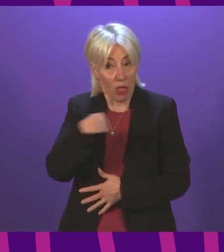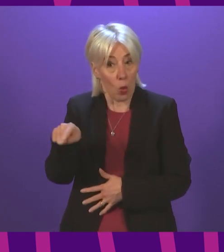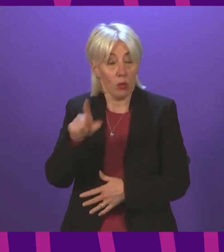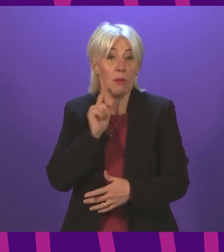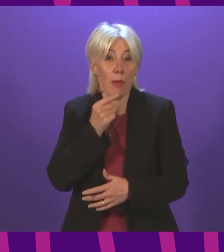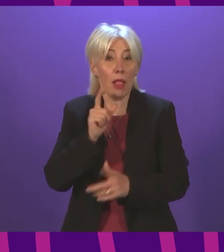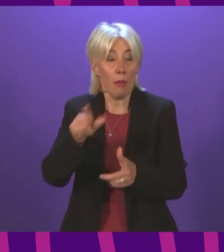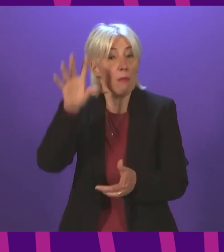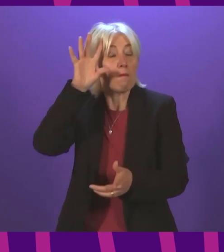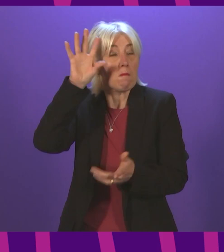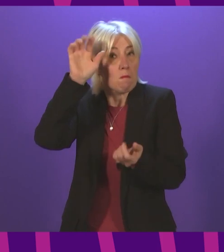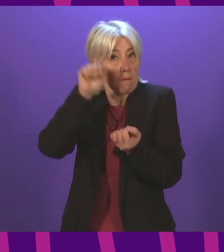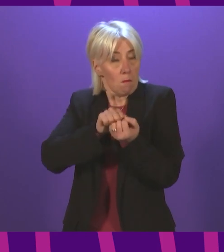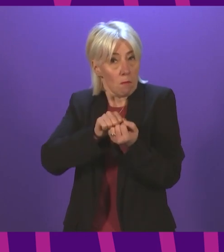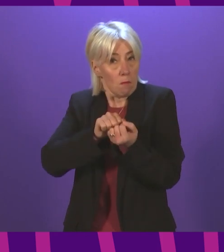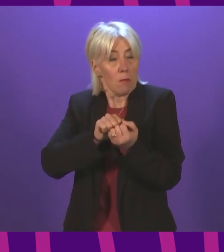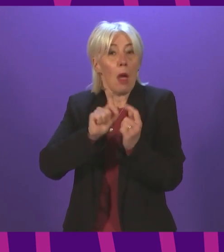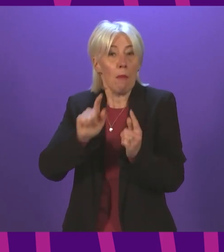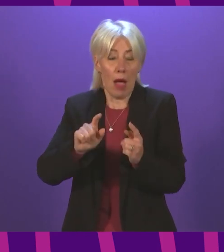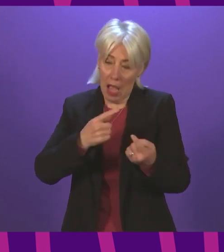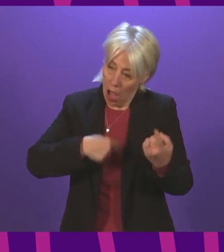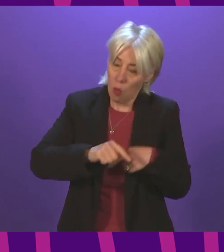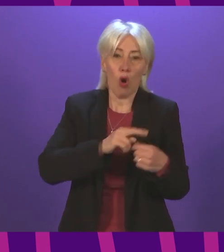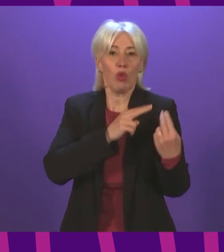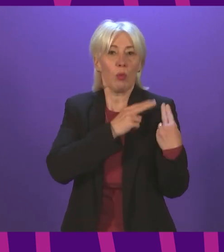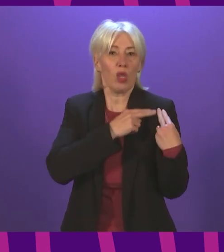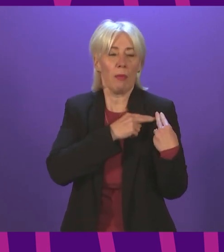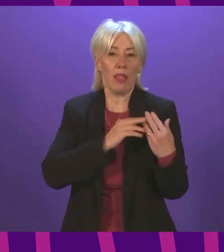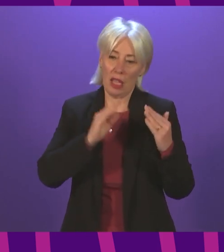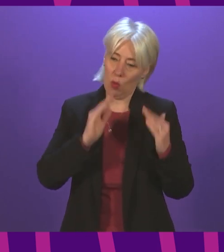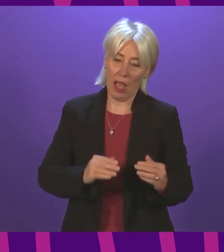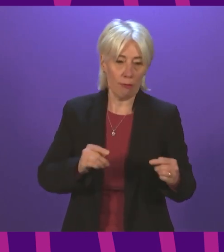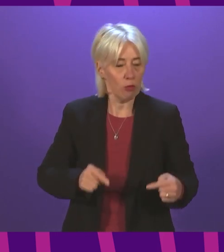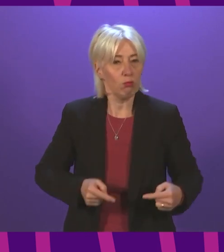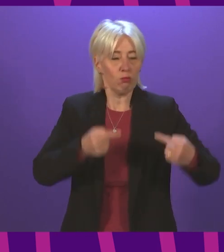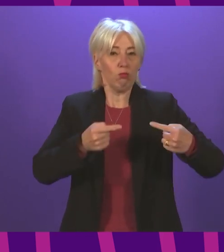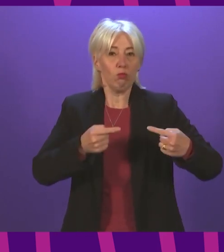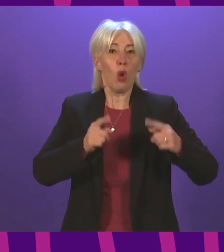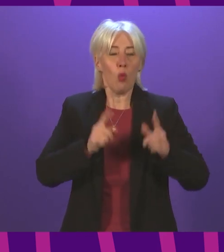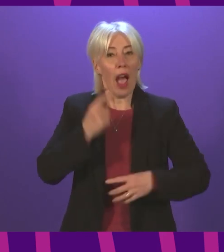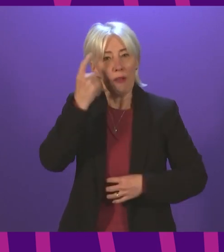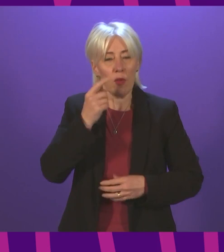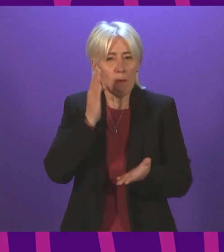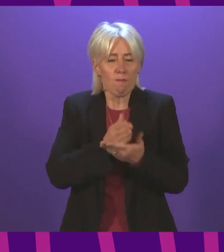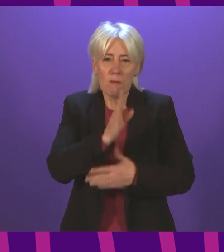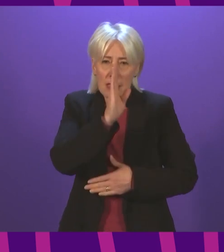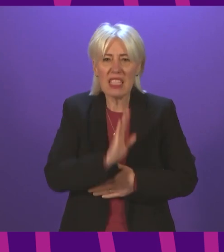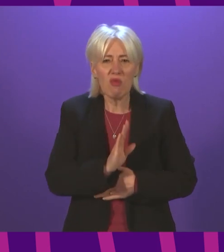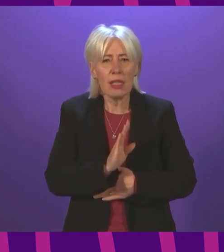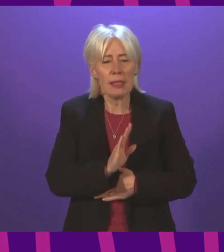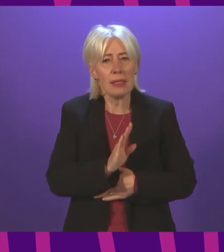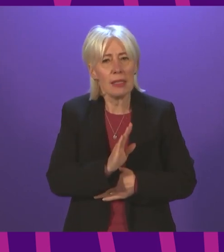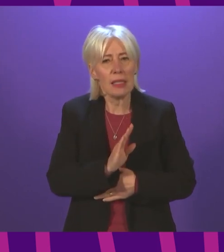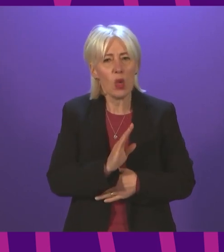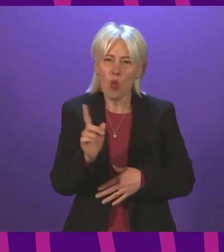of keeping them in mind, and part of living up to our responsibility to them, is making sure that we are thinking seriously about